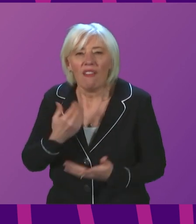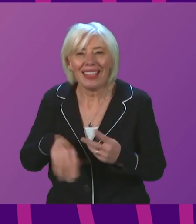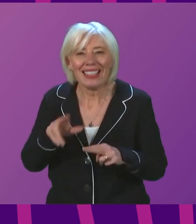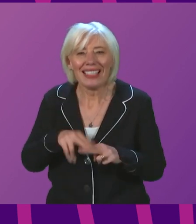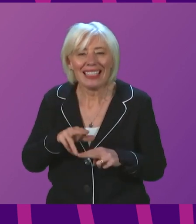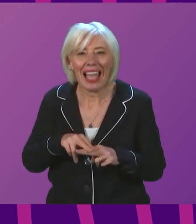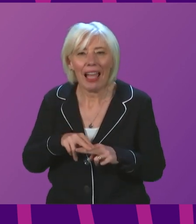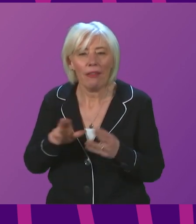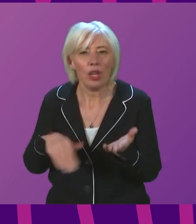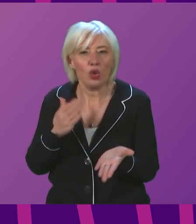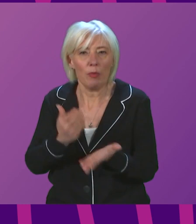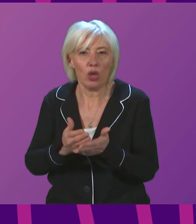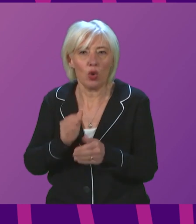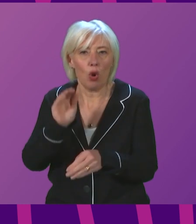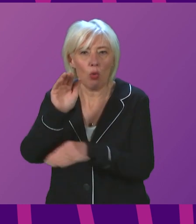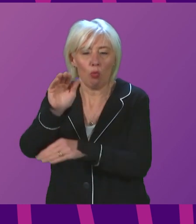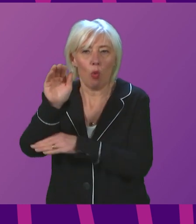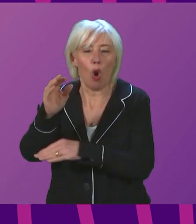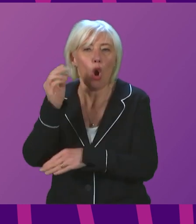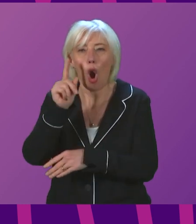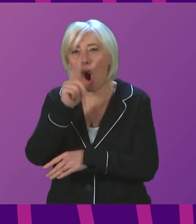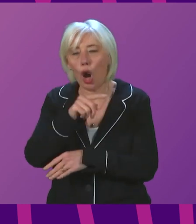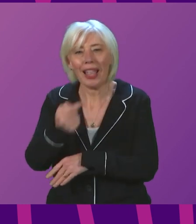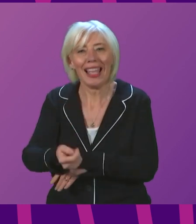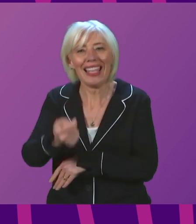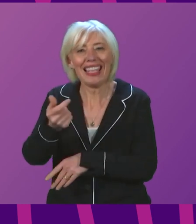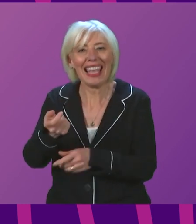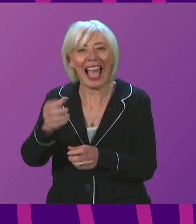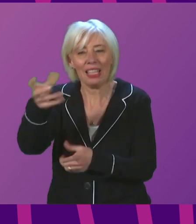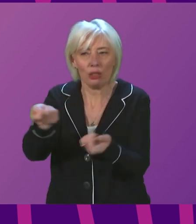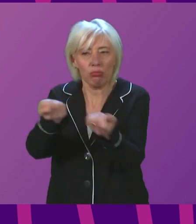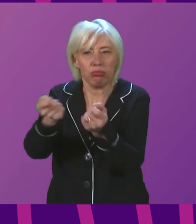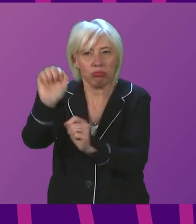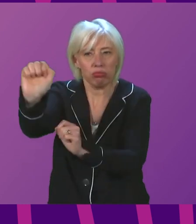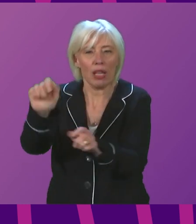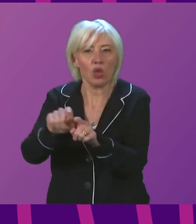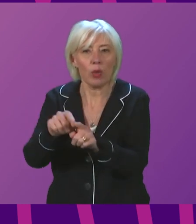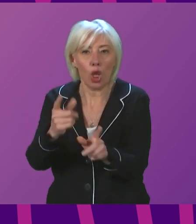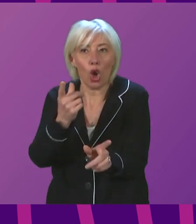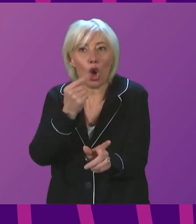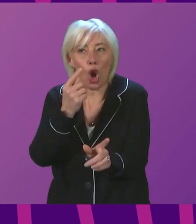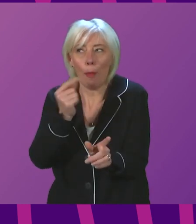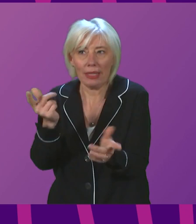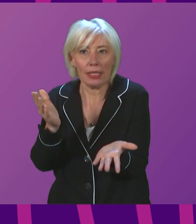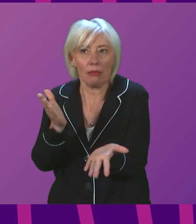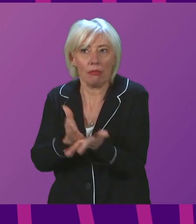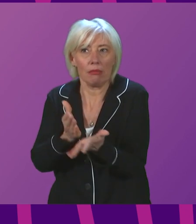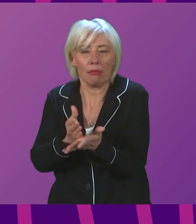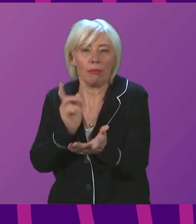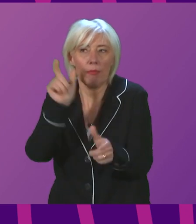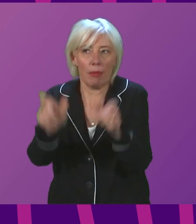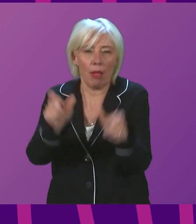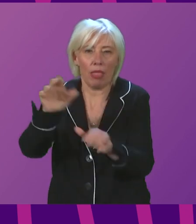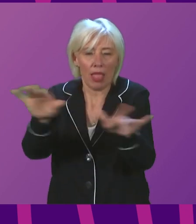run offshore oil and gas facilities, but equally that there are enough competent personnel in all of the safety critical roles